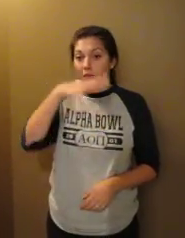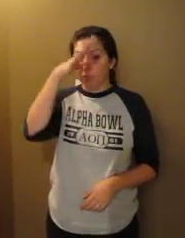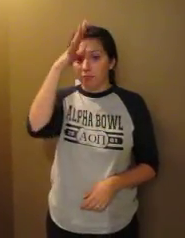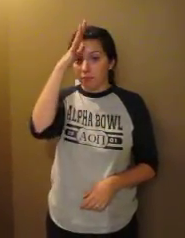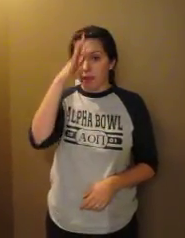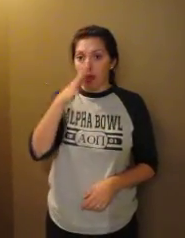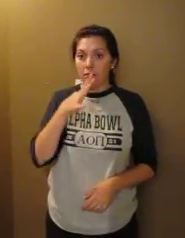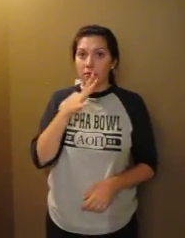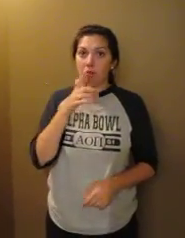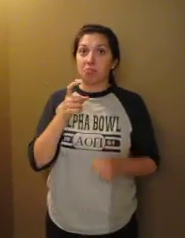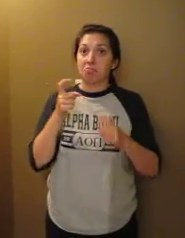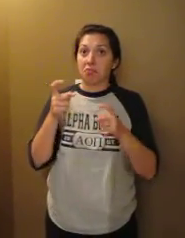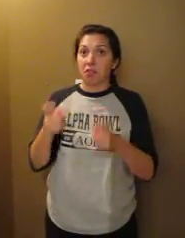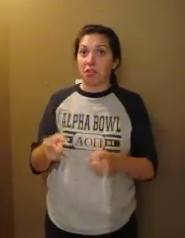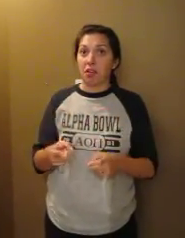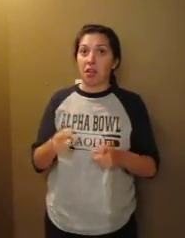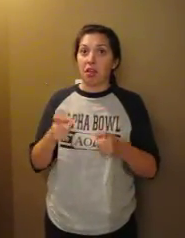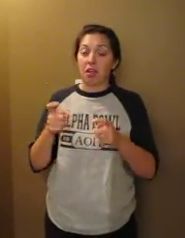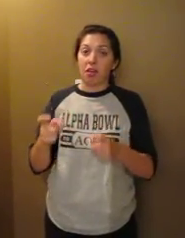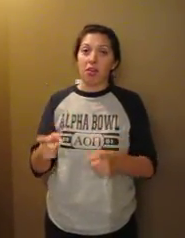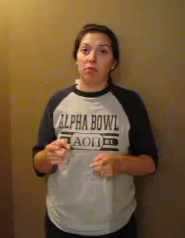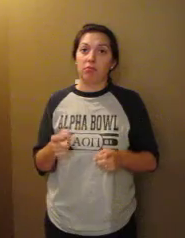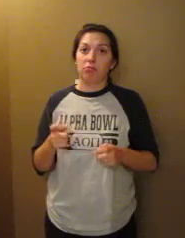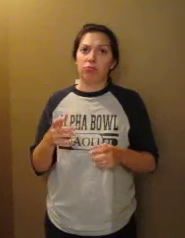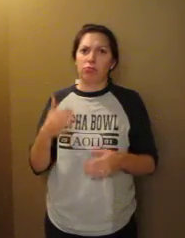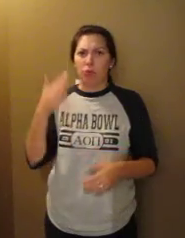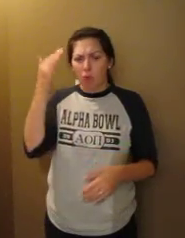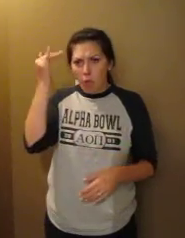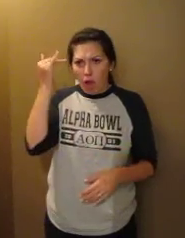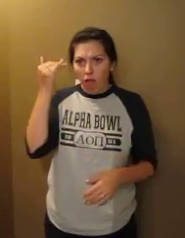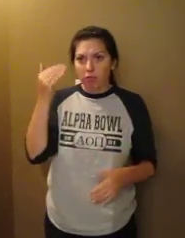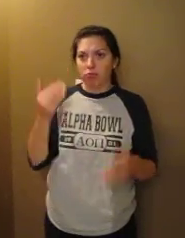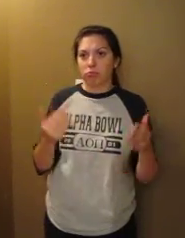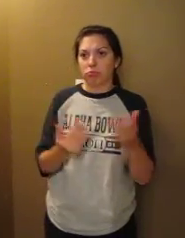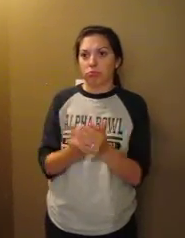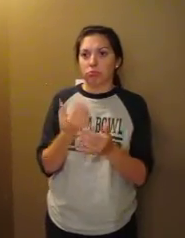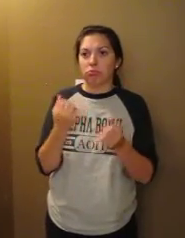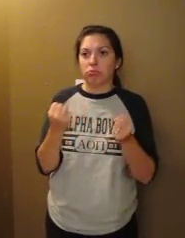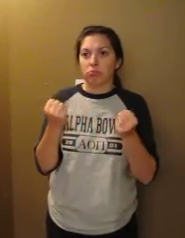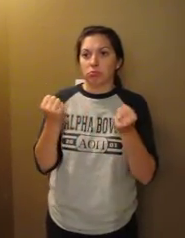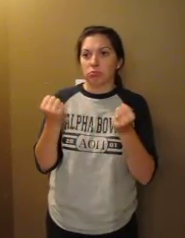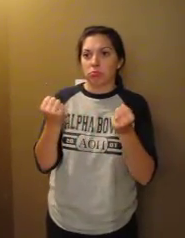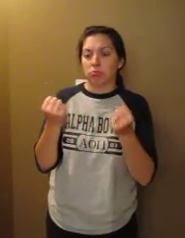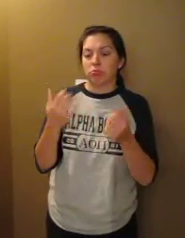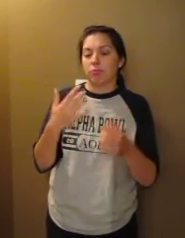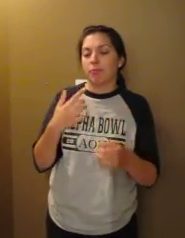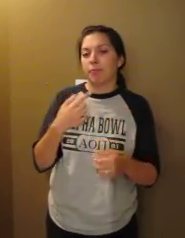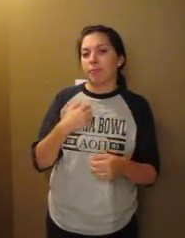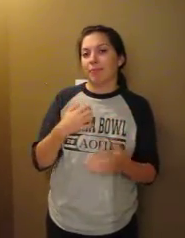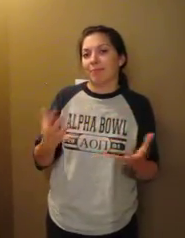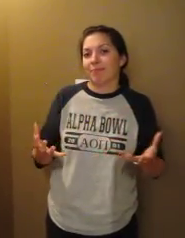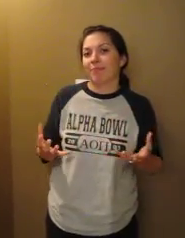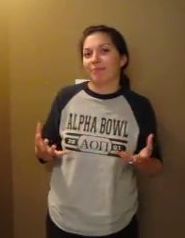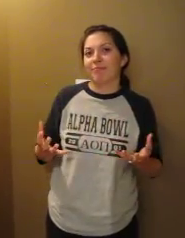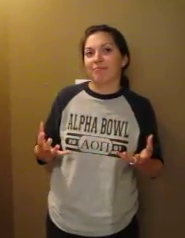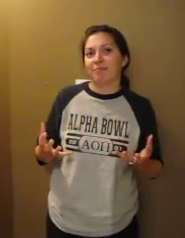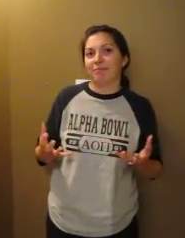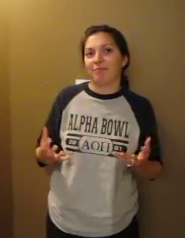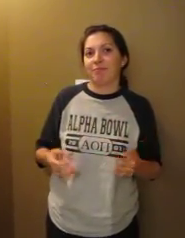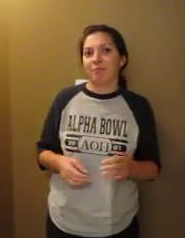with 11 pitchers, and they probably don't want to disrupt the seven guys they have in the open right now. Unless they really